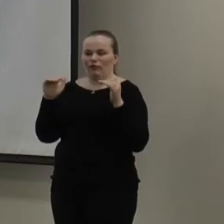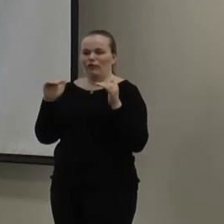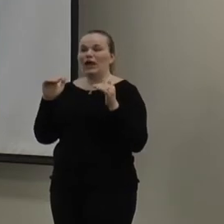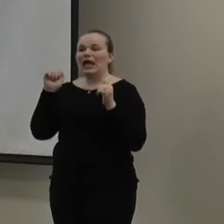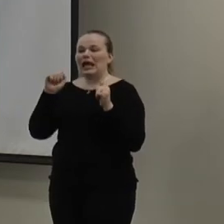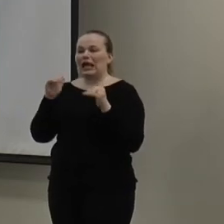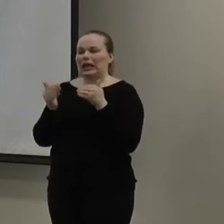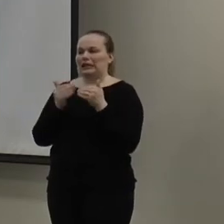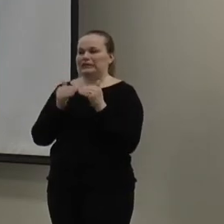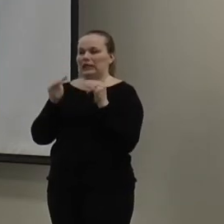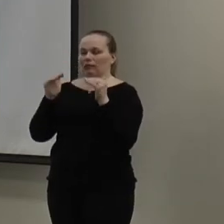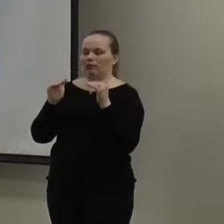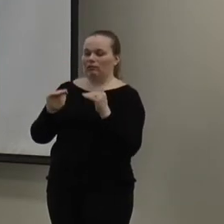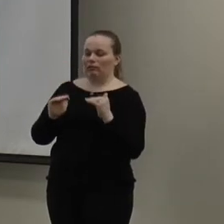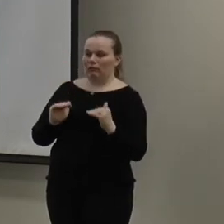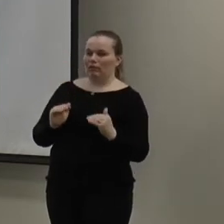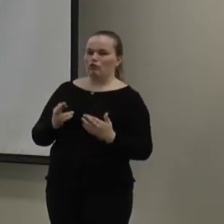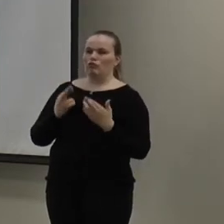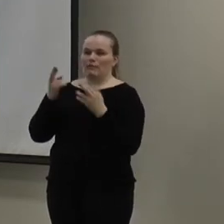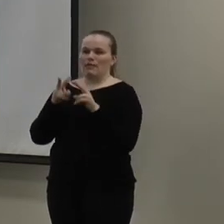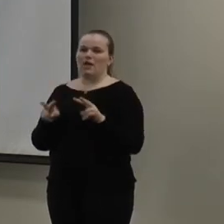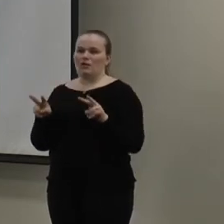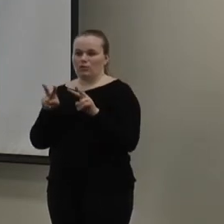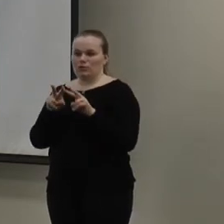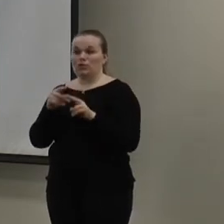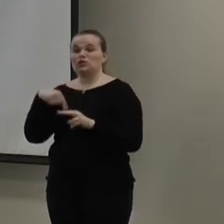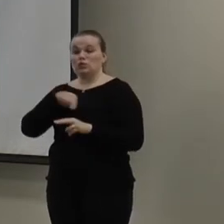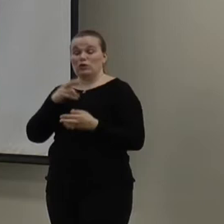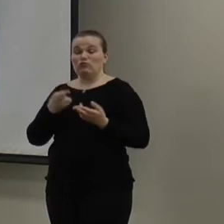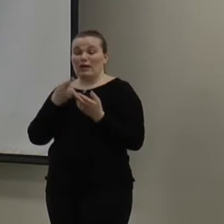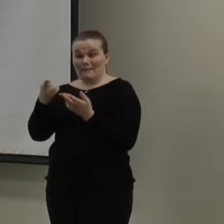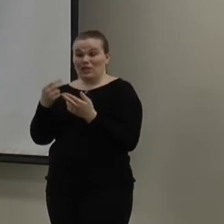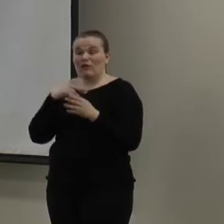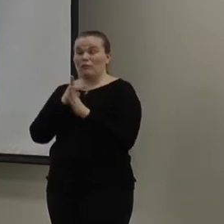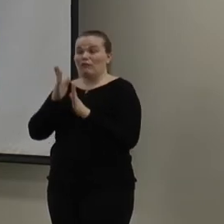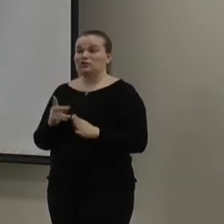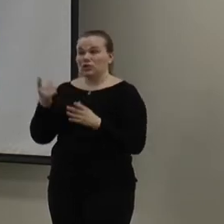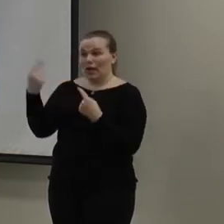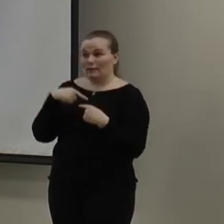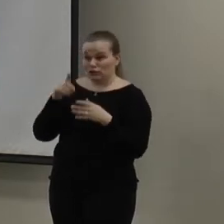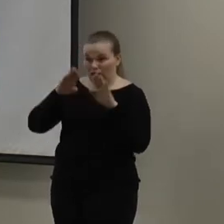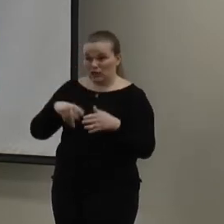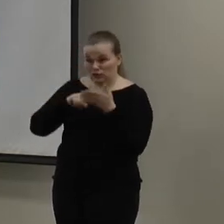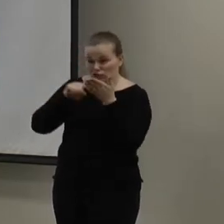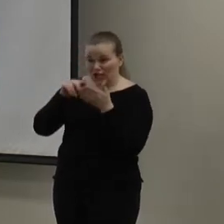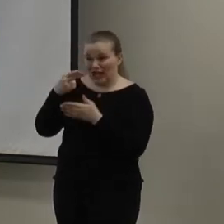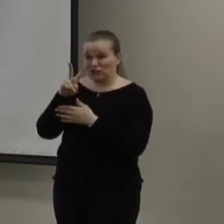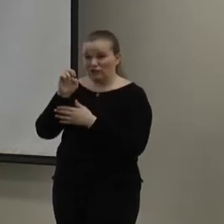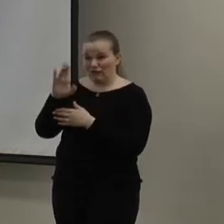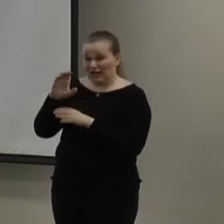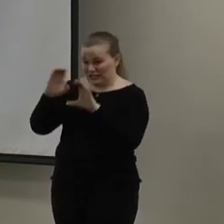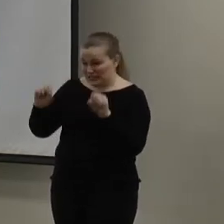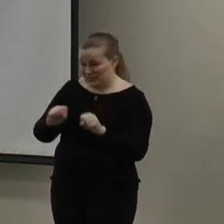it can easily kind of sink below that recommended value. So, we do recommend that you have a professional come out and check your HVAC system